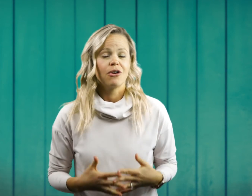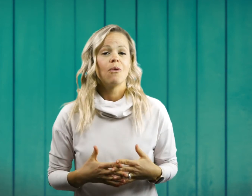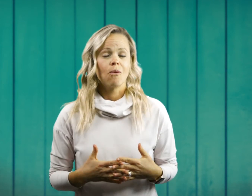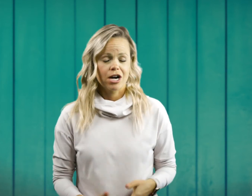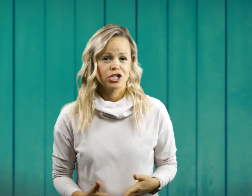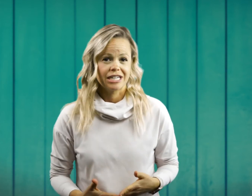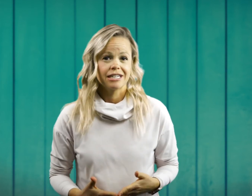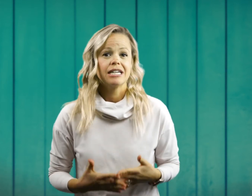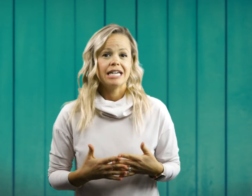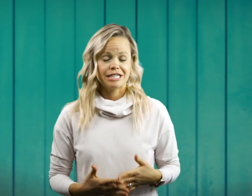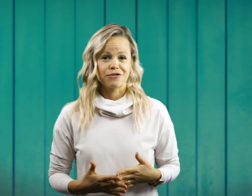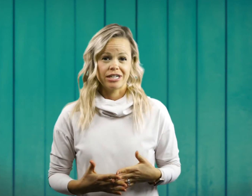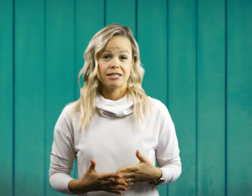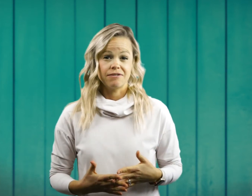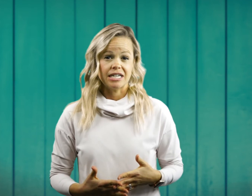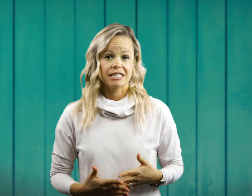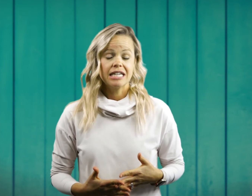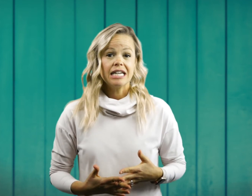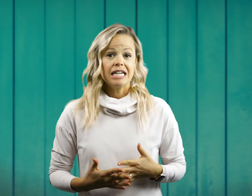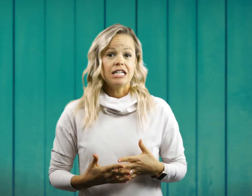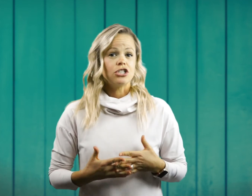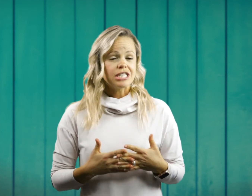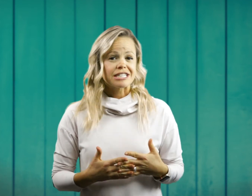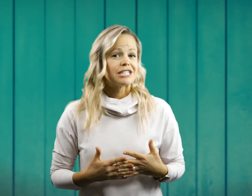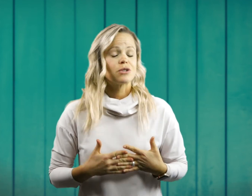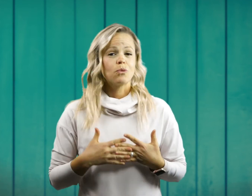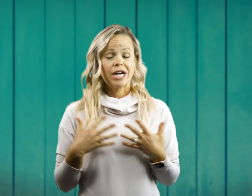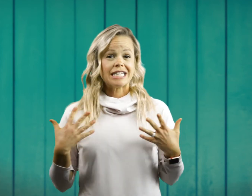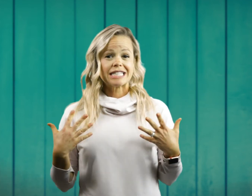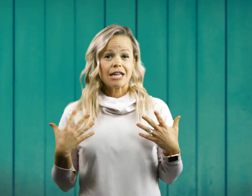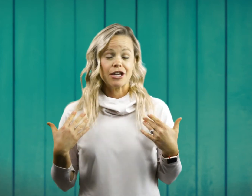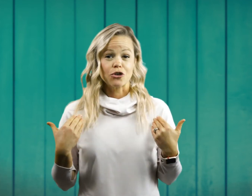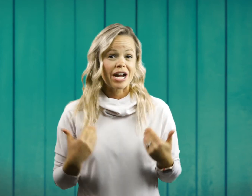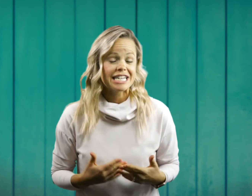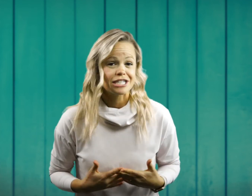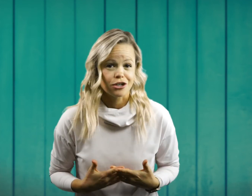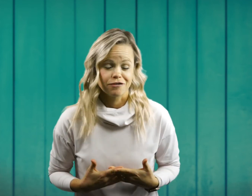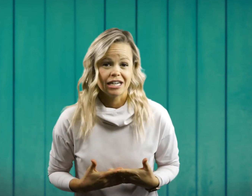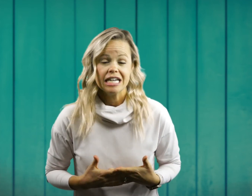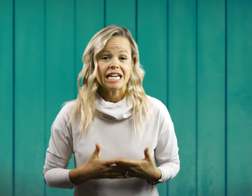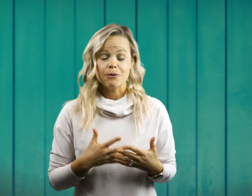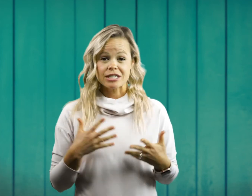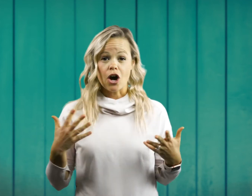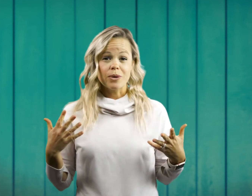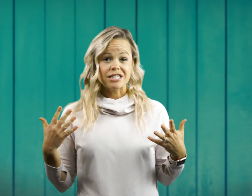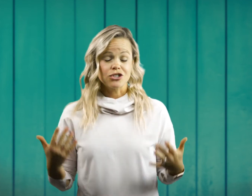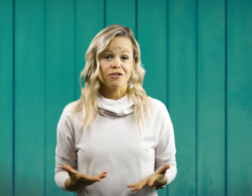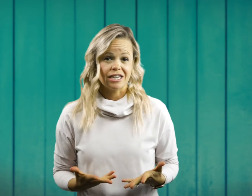washing his friend's feet. Jesus was the greatest servant. He was always serving